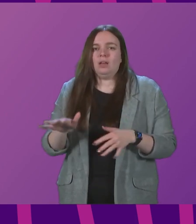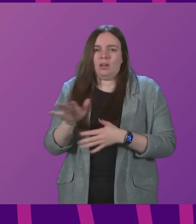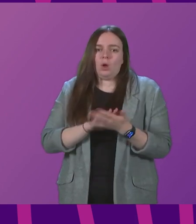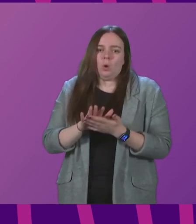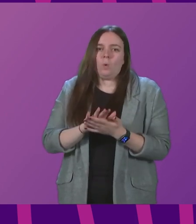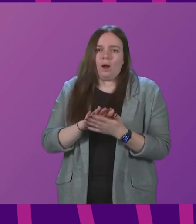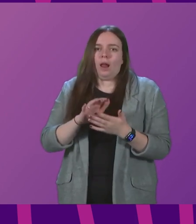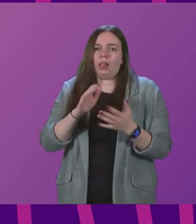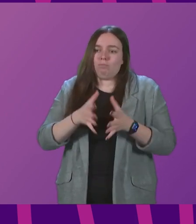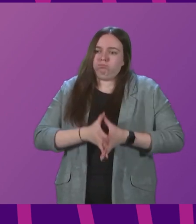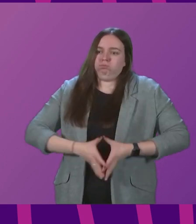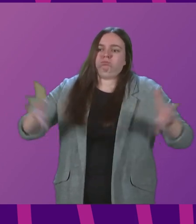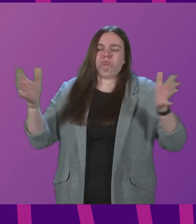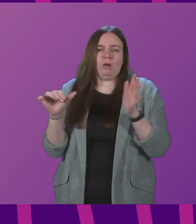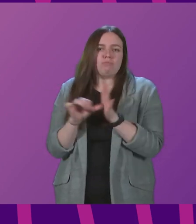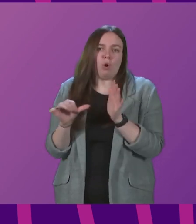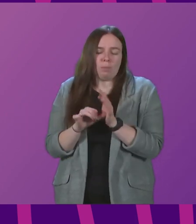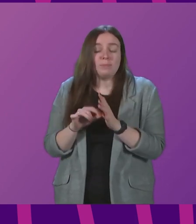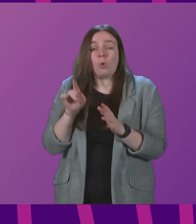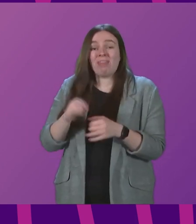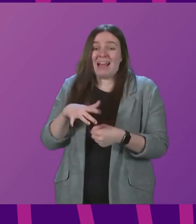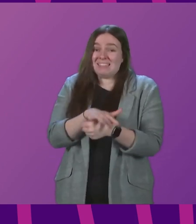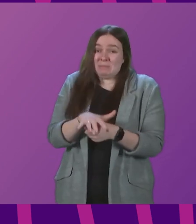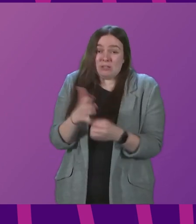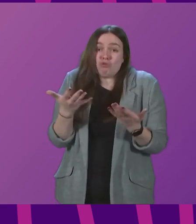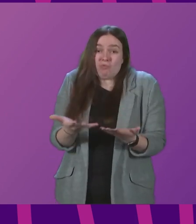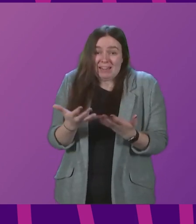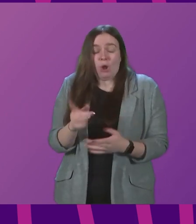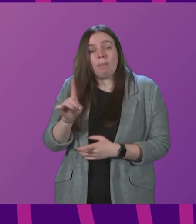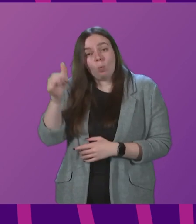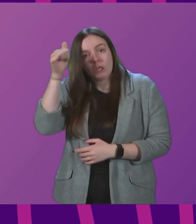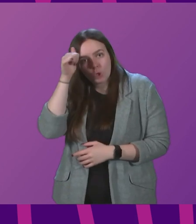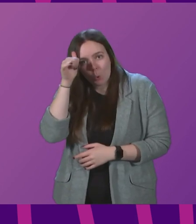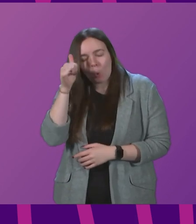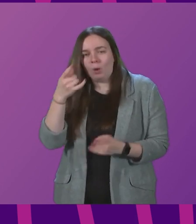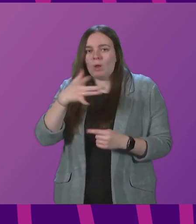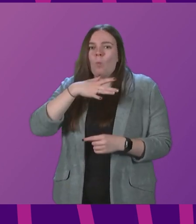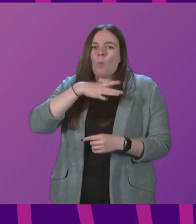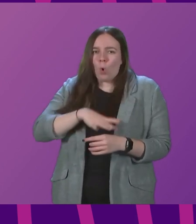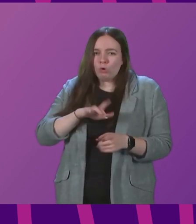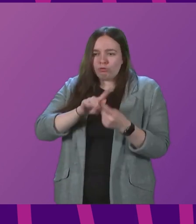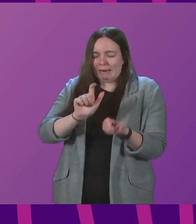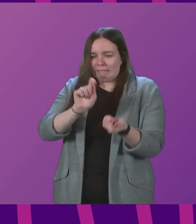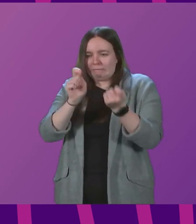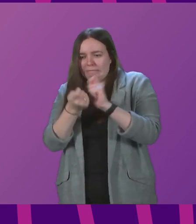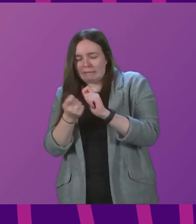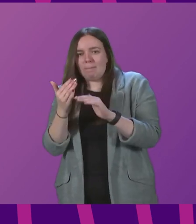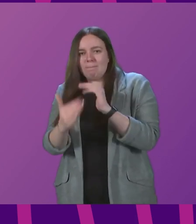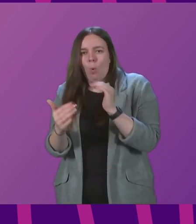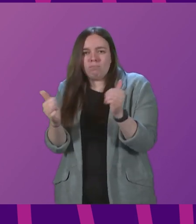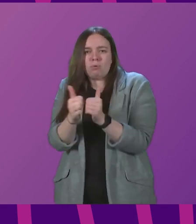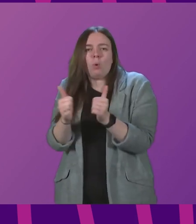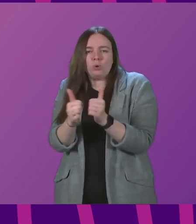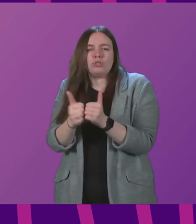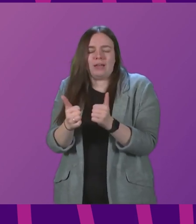alleviate that problem. So that's the position right now. But we know and we want to migrate to something more proportionate as quickly as possible.